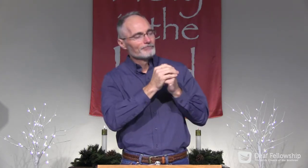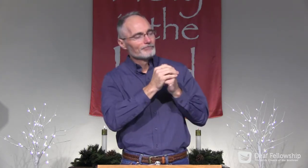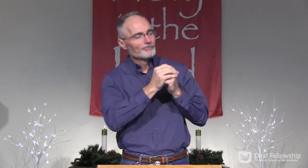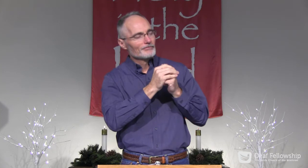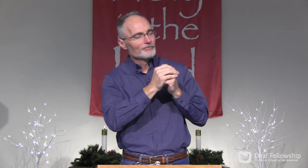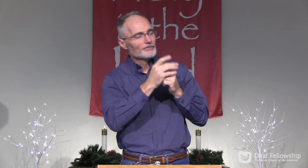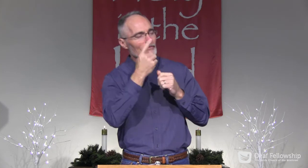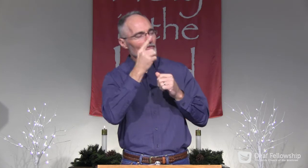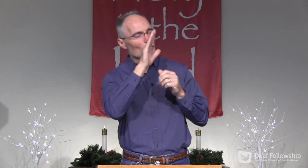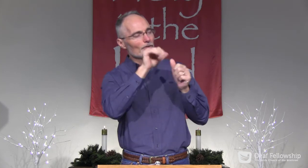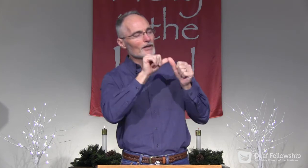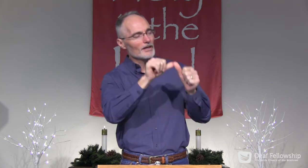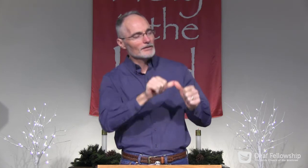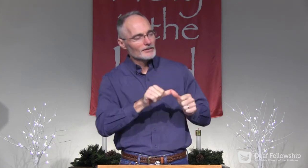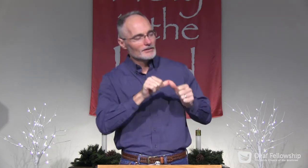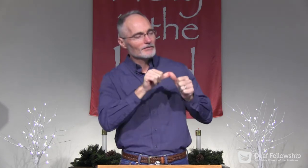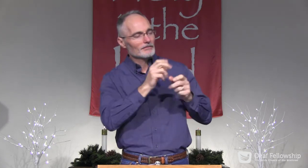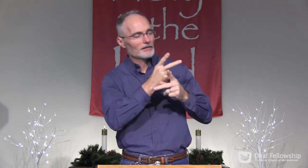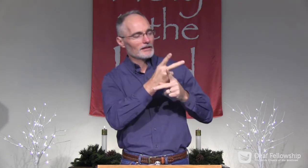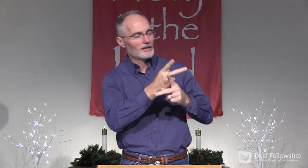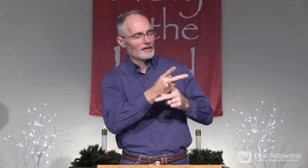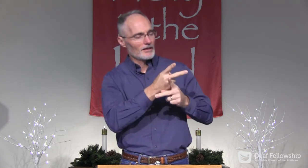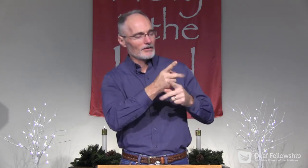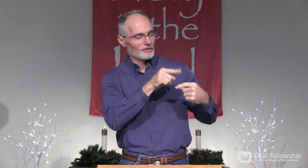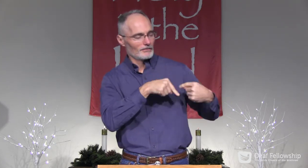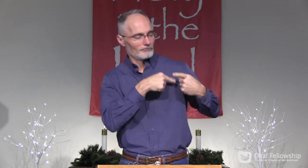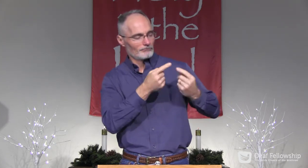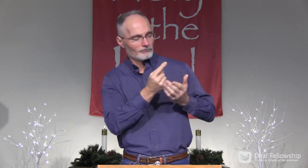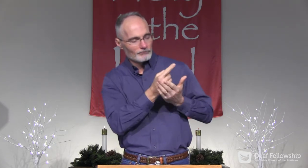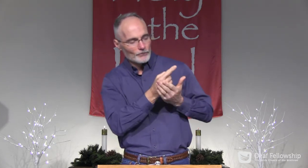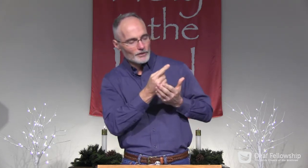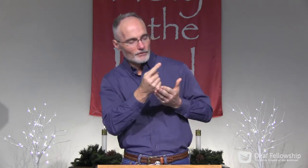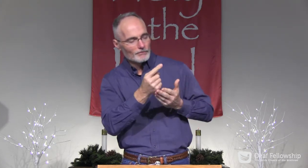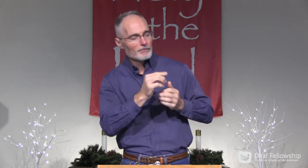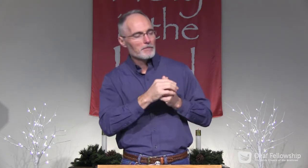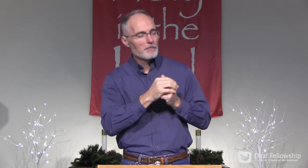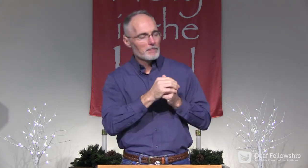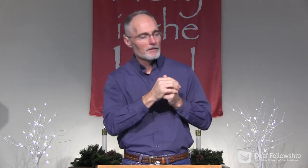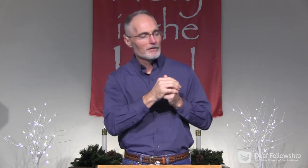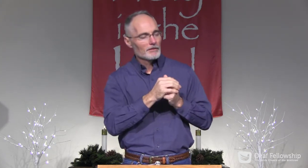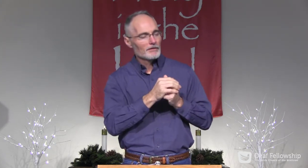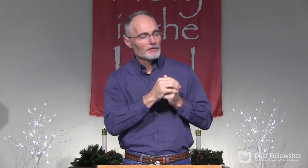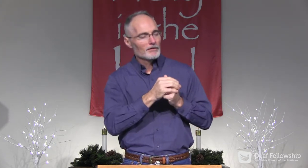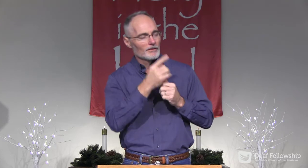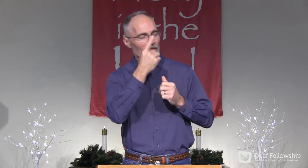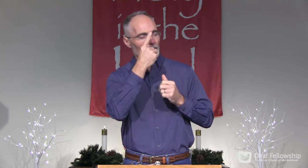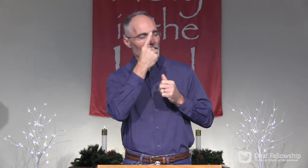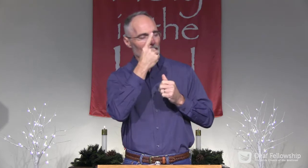who you are, for your constant care over the past week,